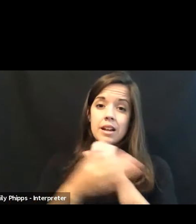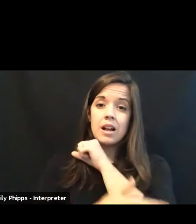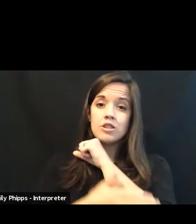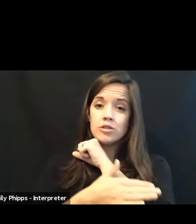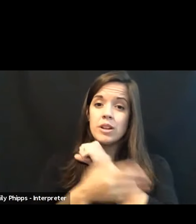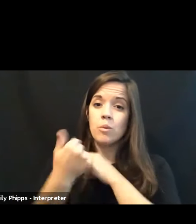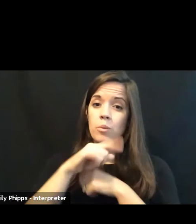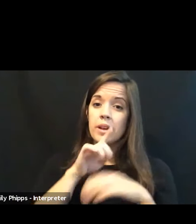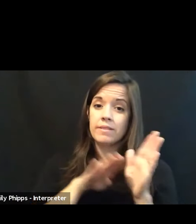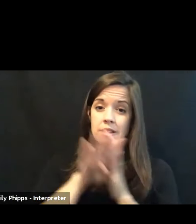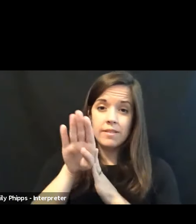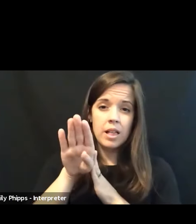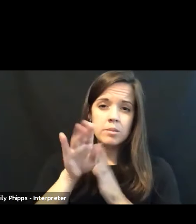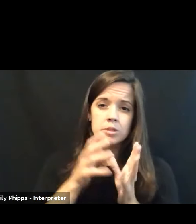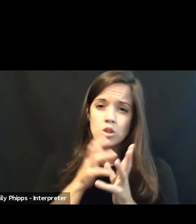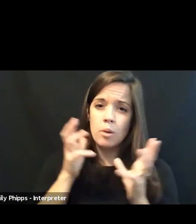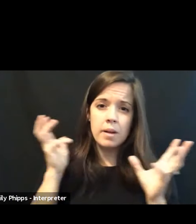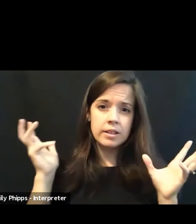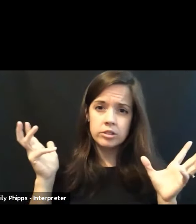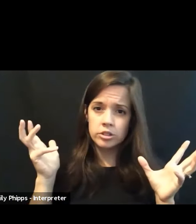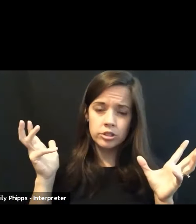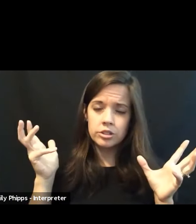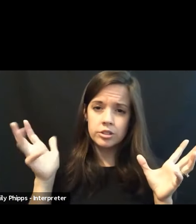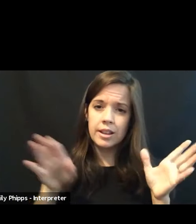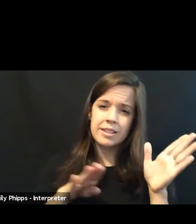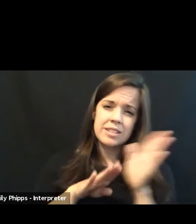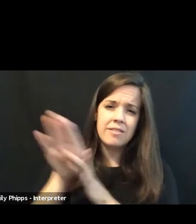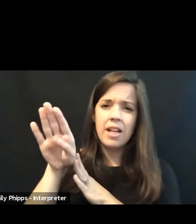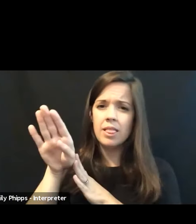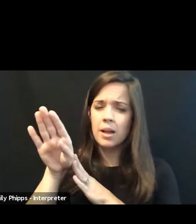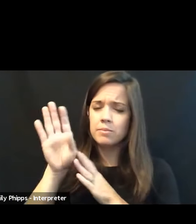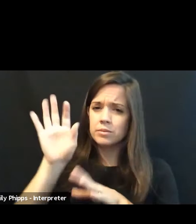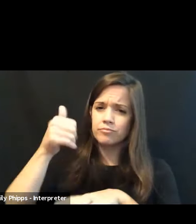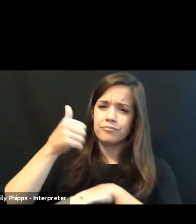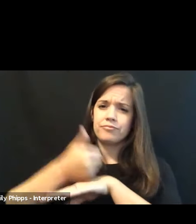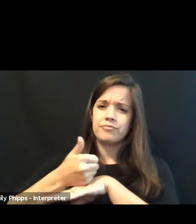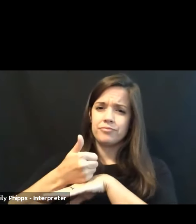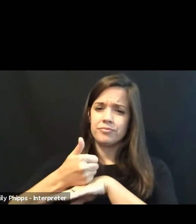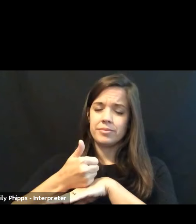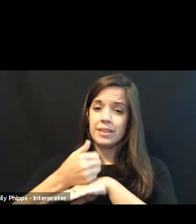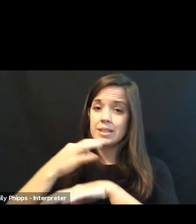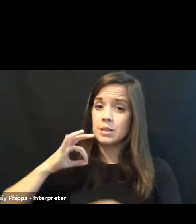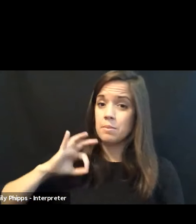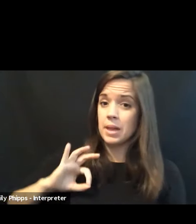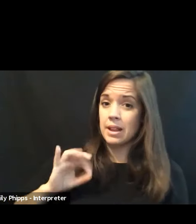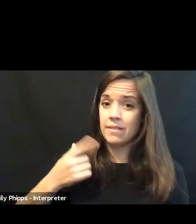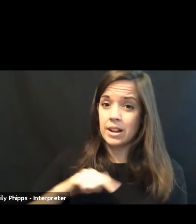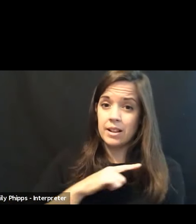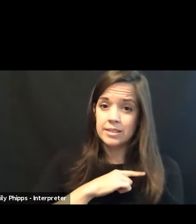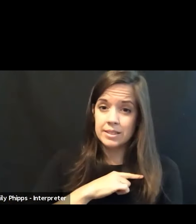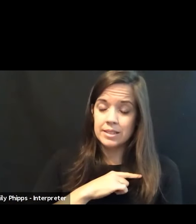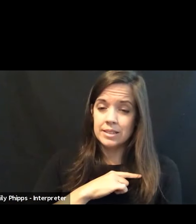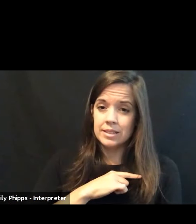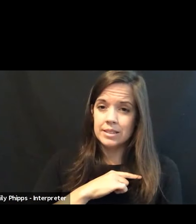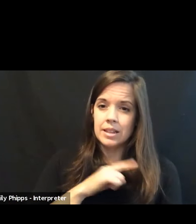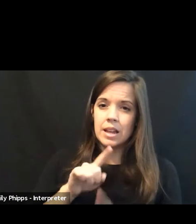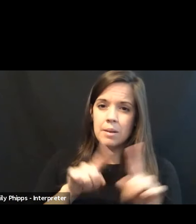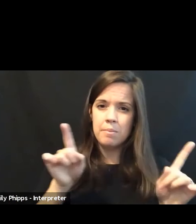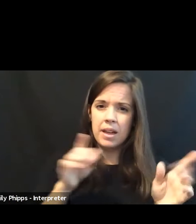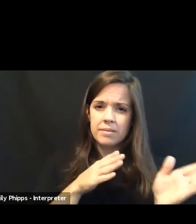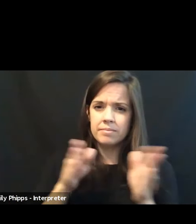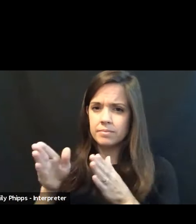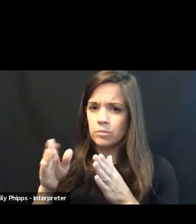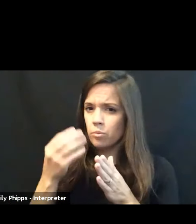developed so much and developed in ways to benefit us, but then we will tell